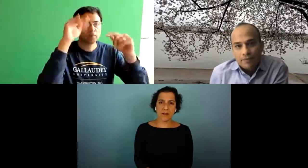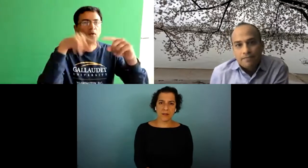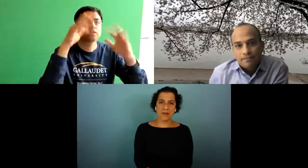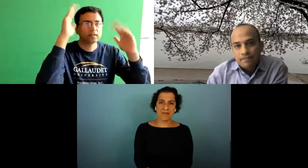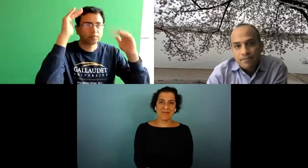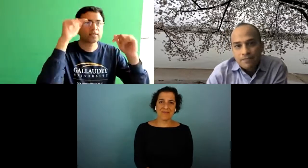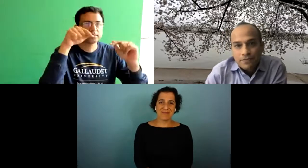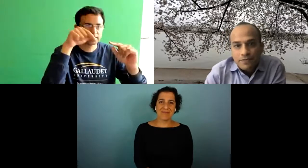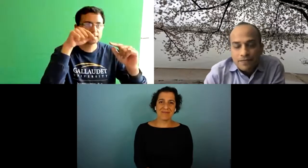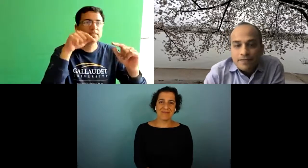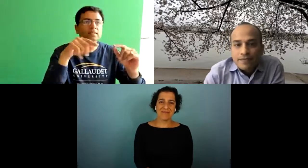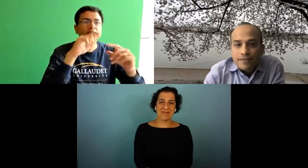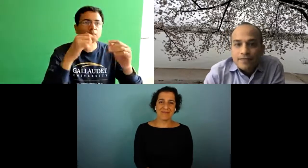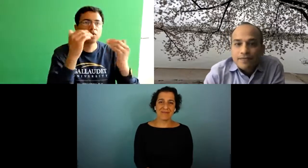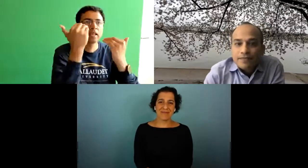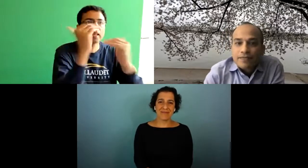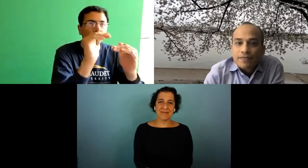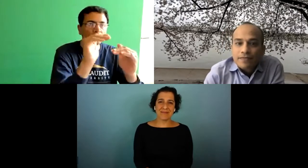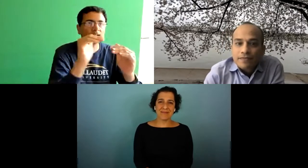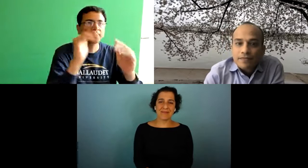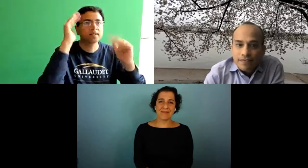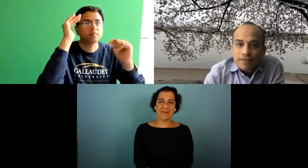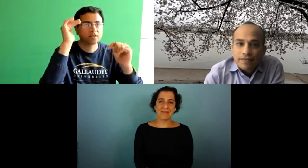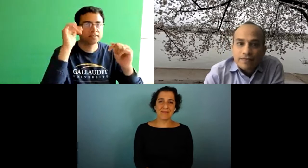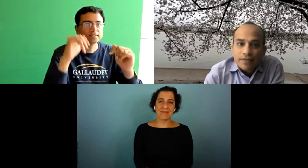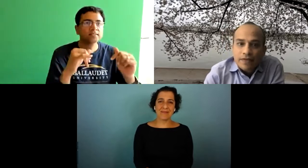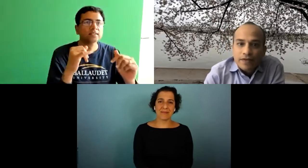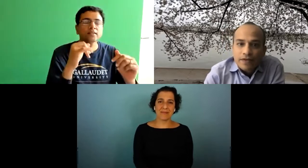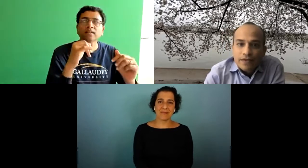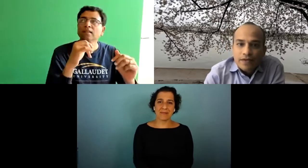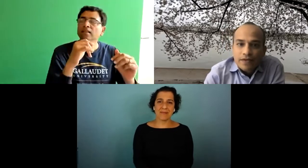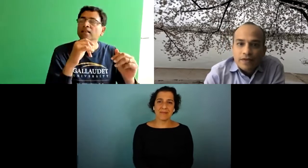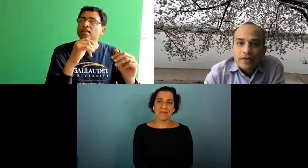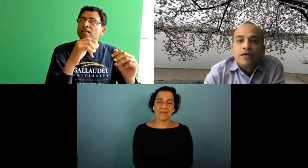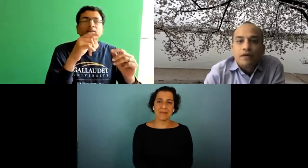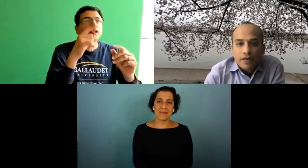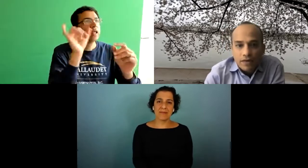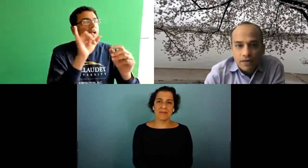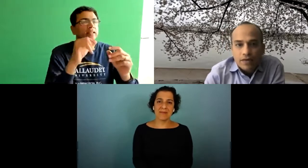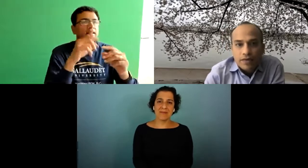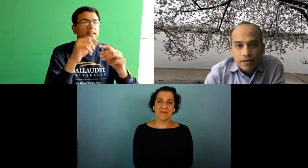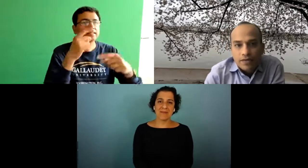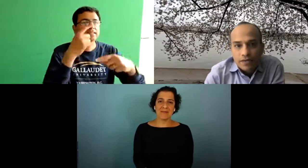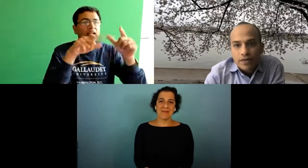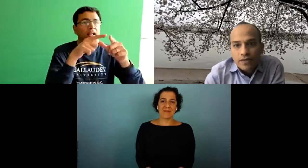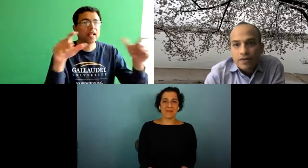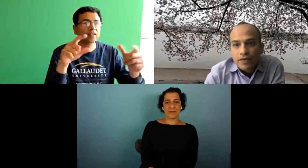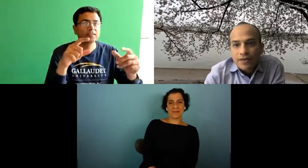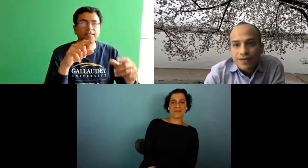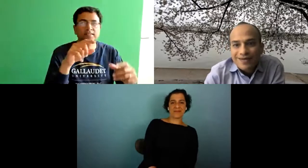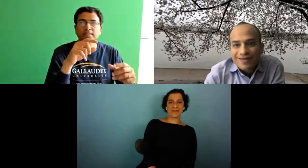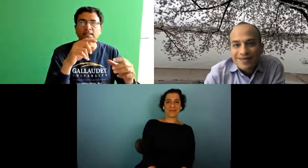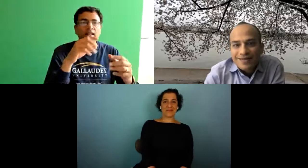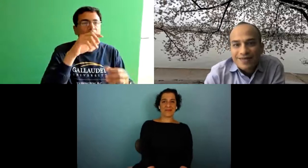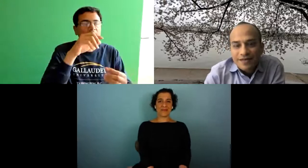okay so i think that this question really gets to the idea of expectations and that we would probably have to reign in those